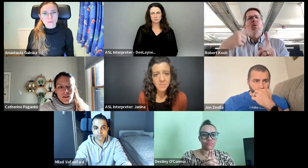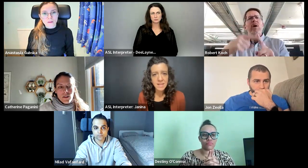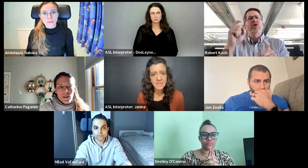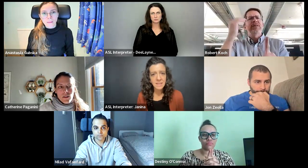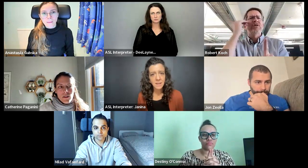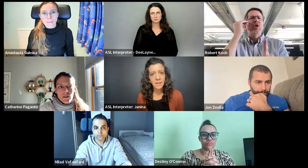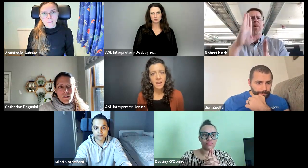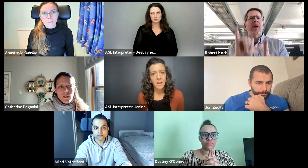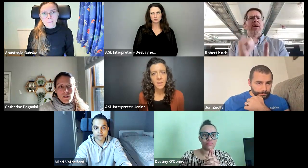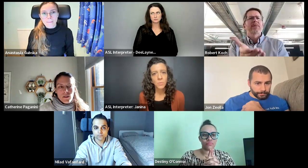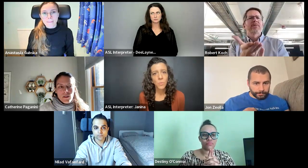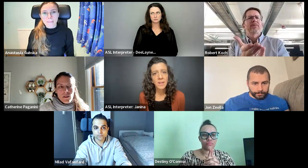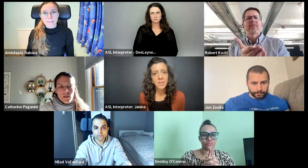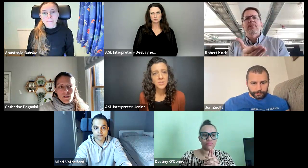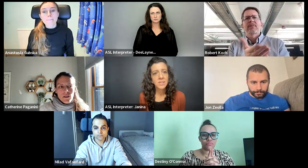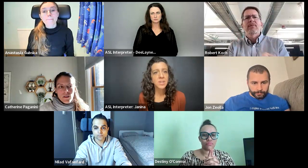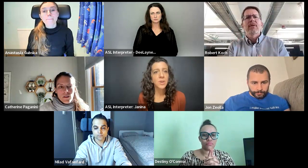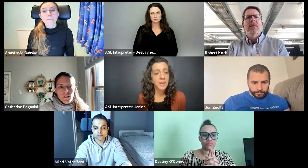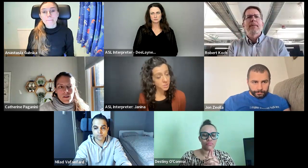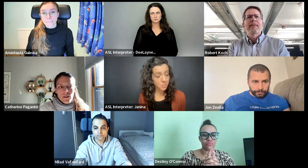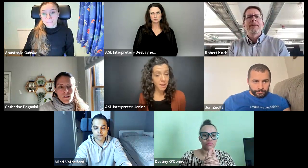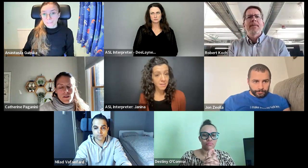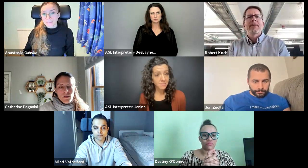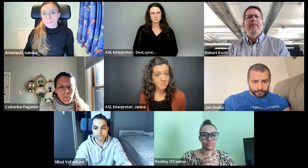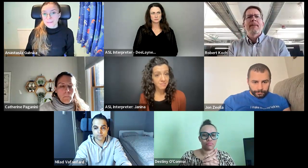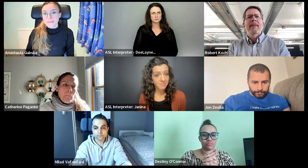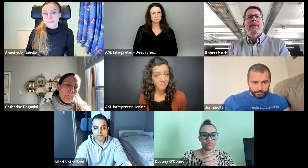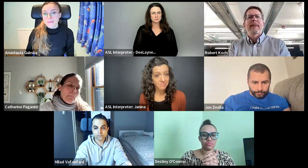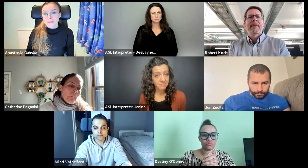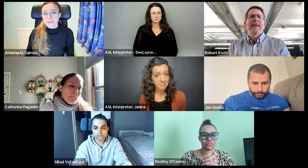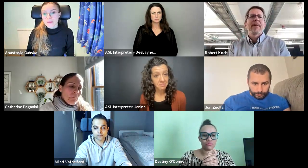Catherine, can we, Rob's asking, and when do you need to know an answer by?